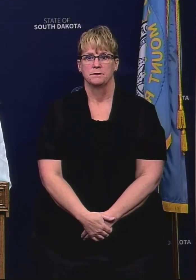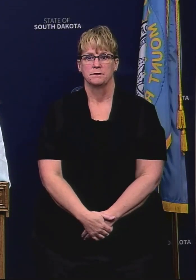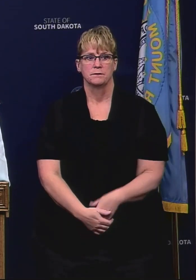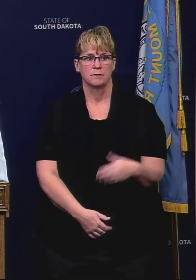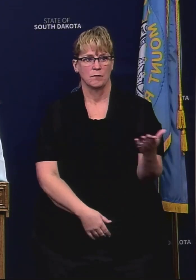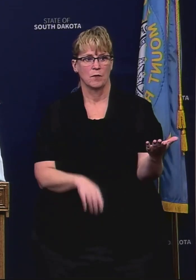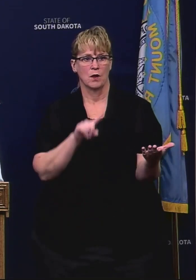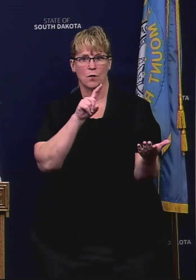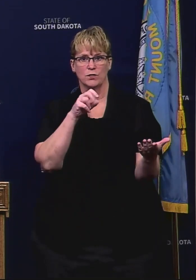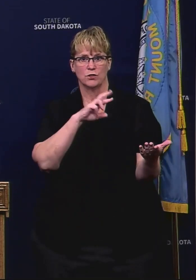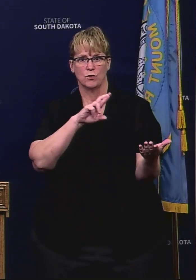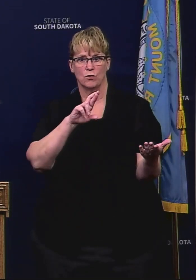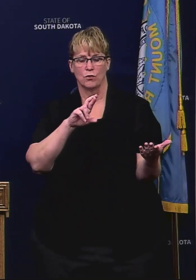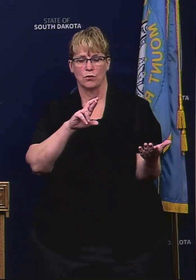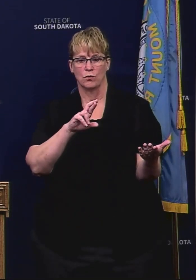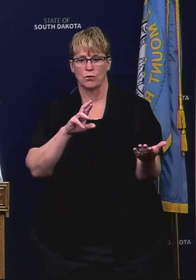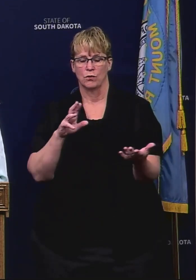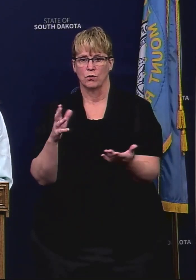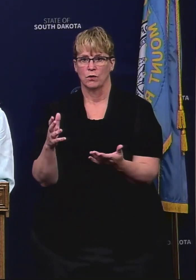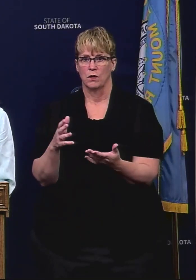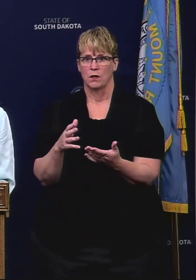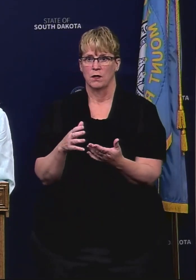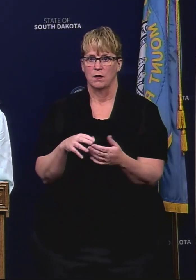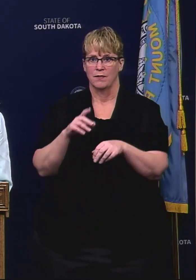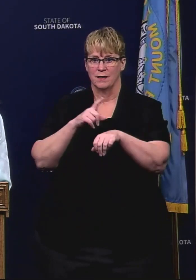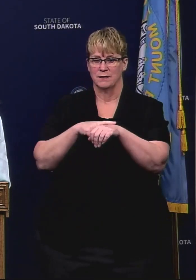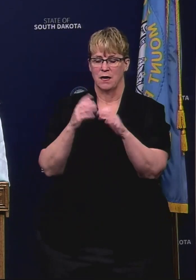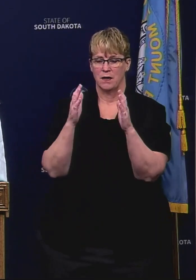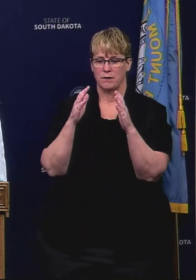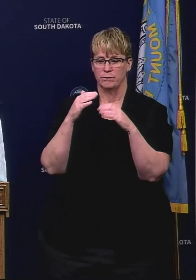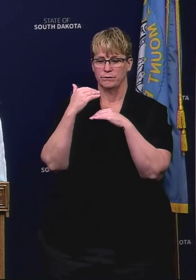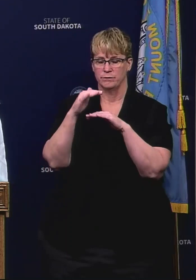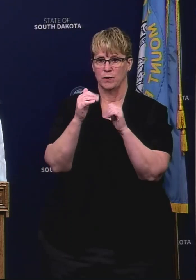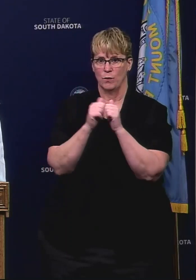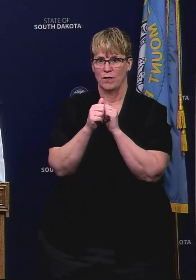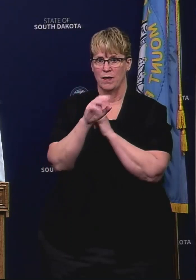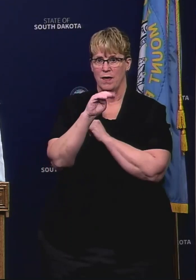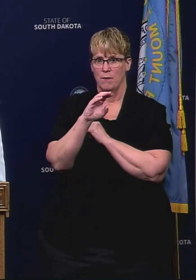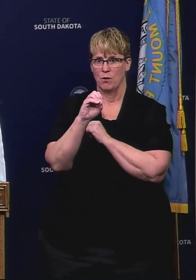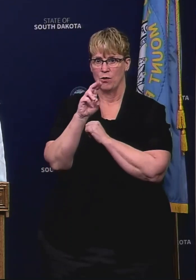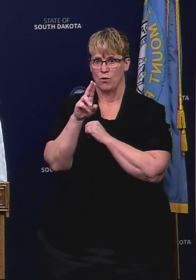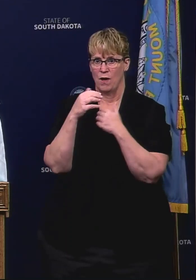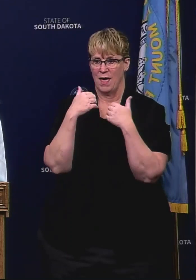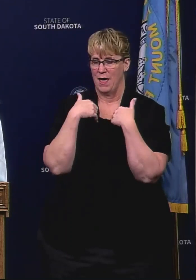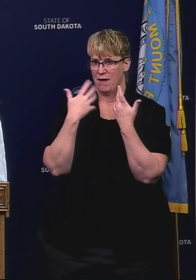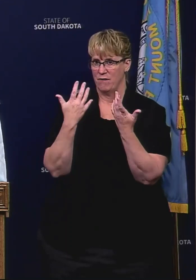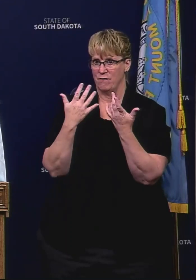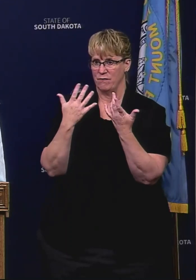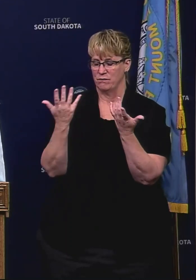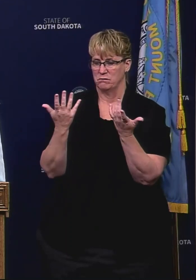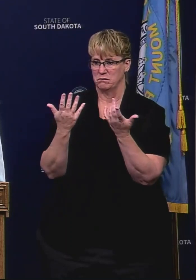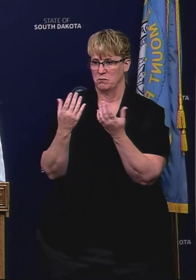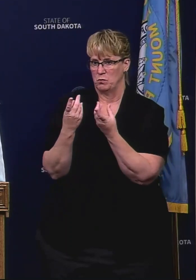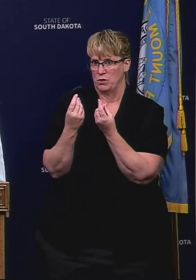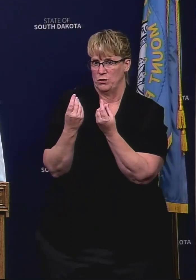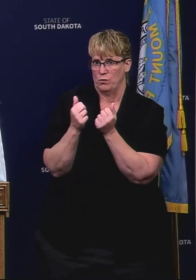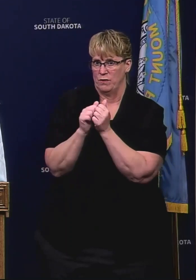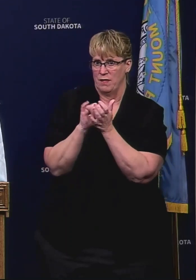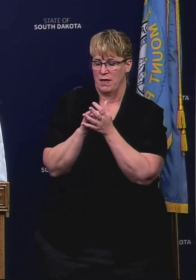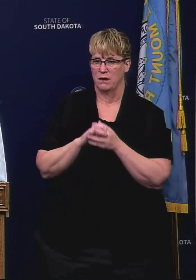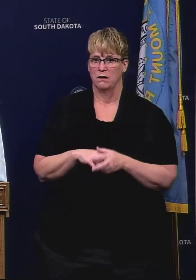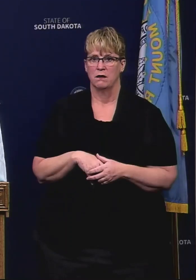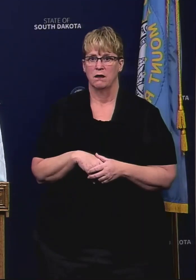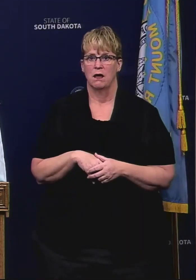Let's go to a question. the timeline of the memorandum have any bearing on the legality of the situation? I believe that